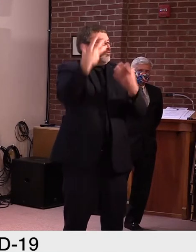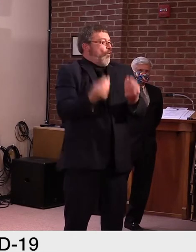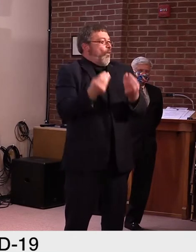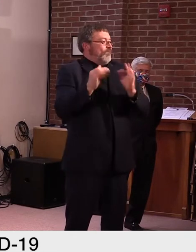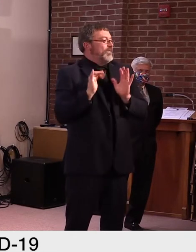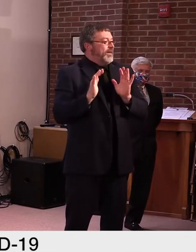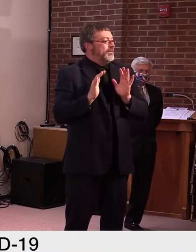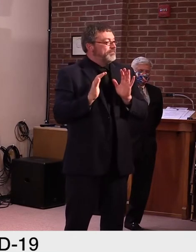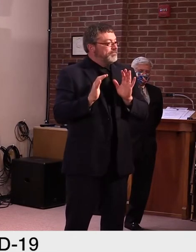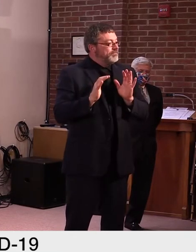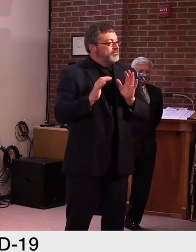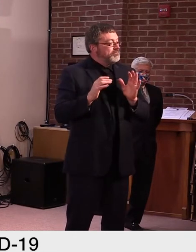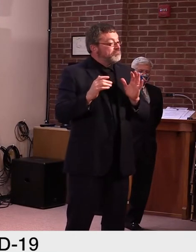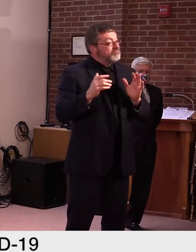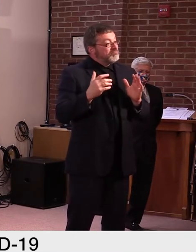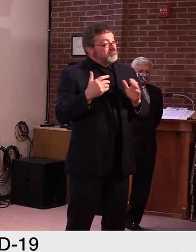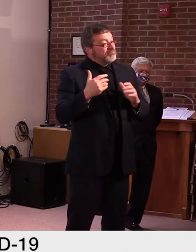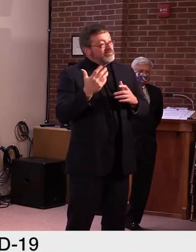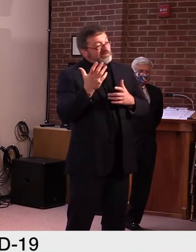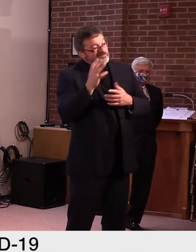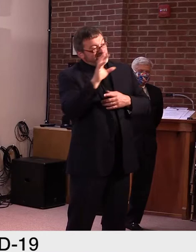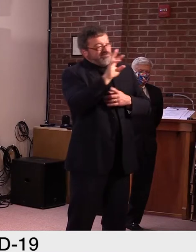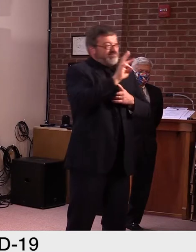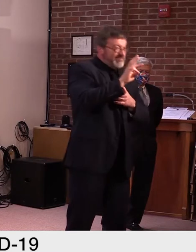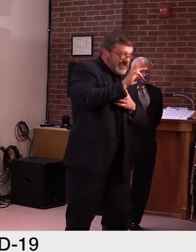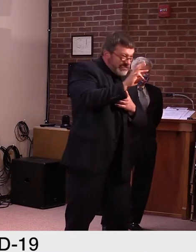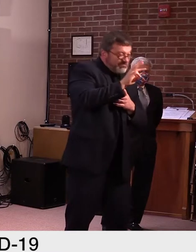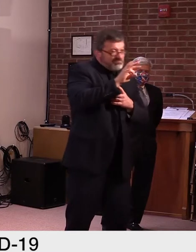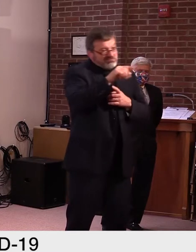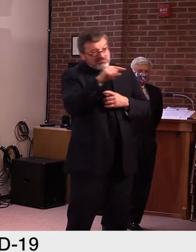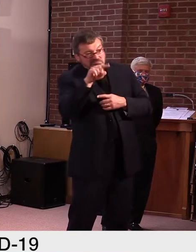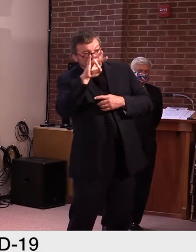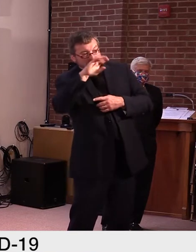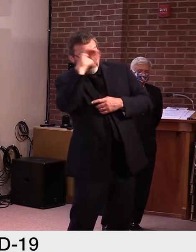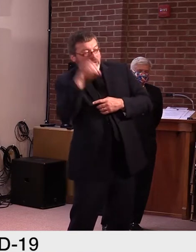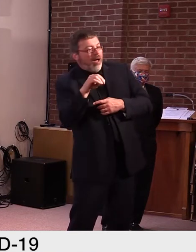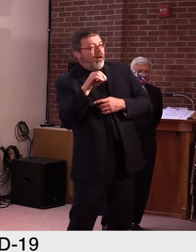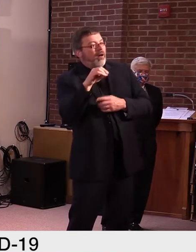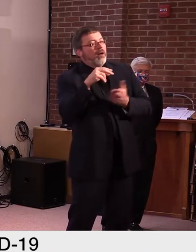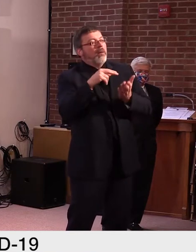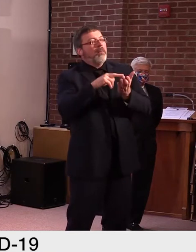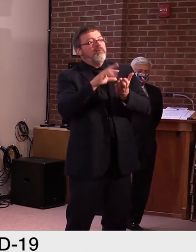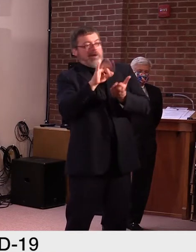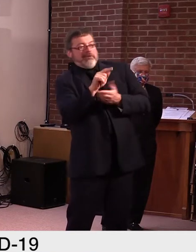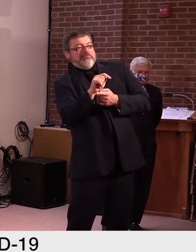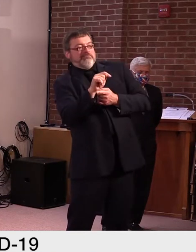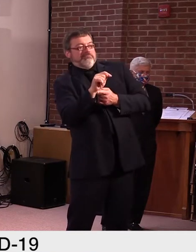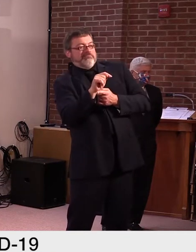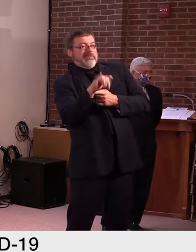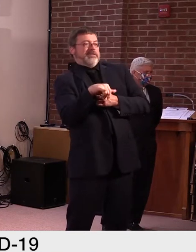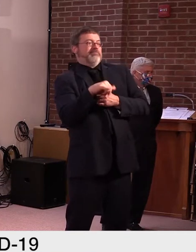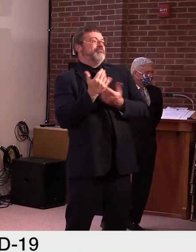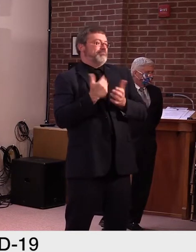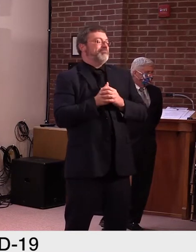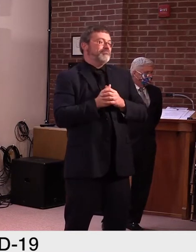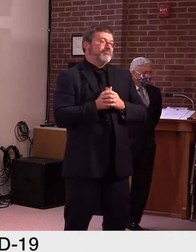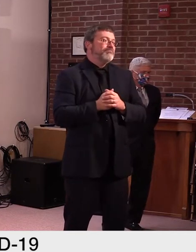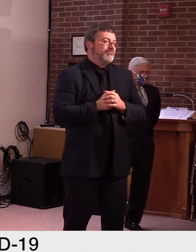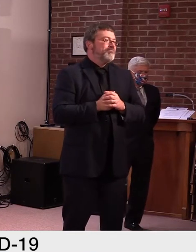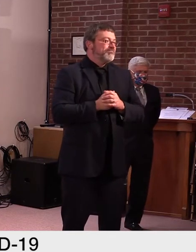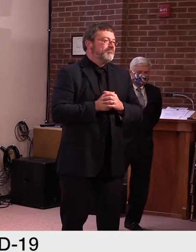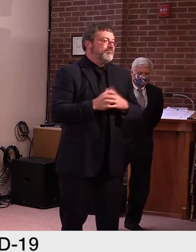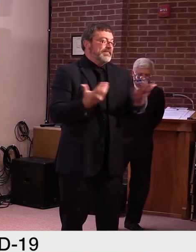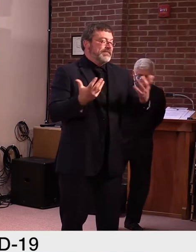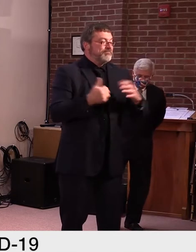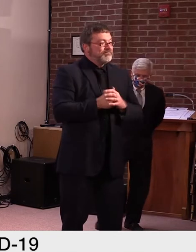butterfat. That's why it's smooth and creamy and good. Dairy plants can